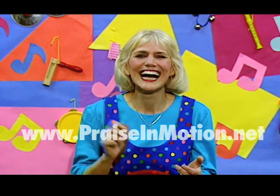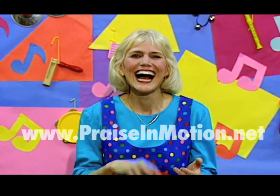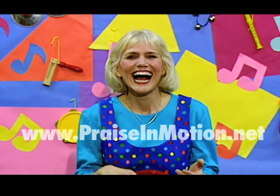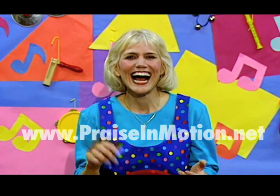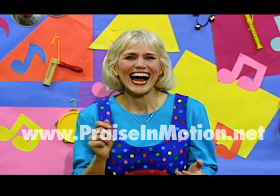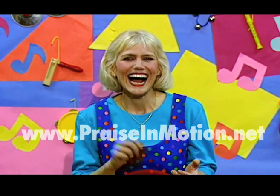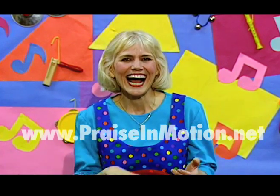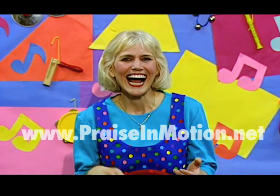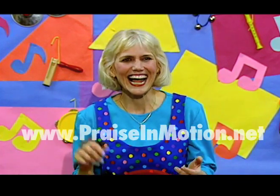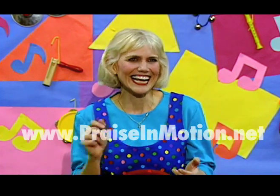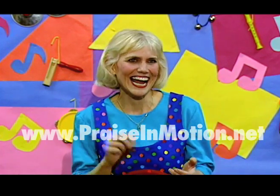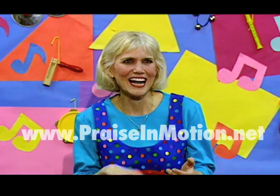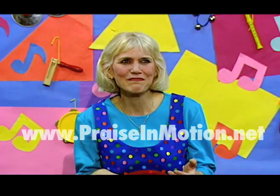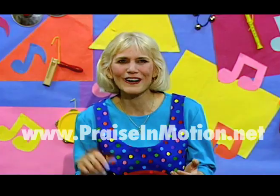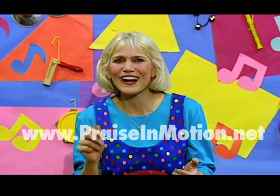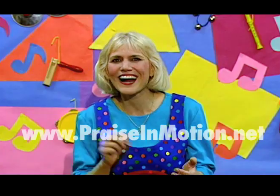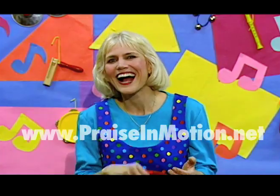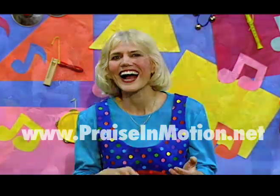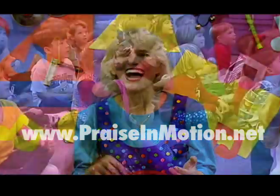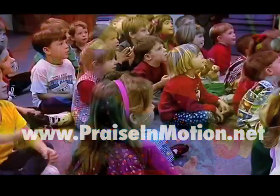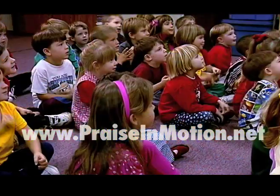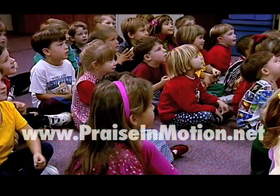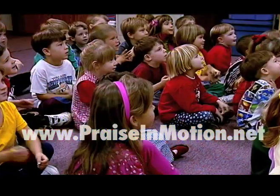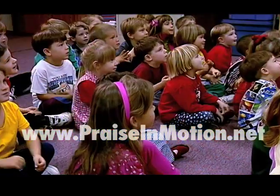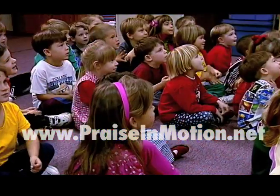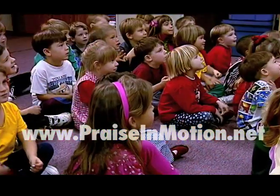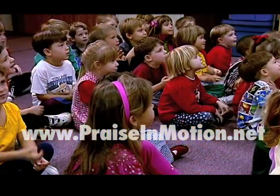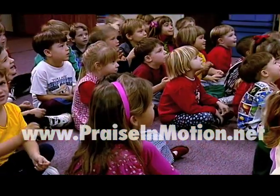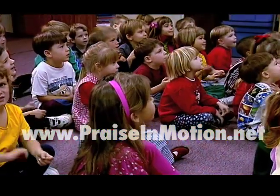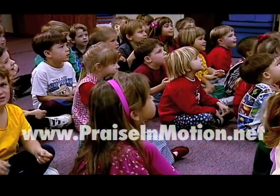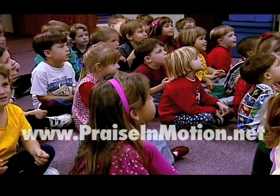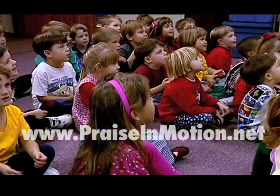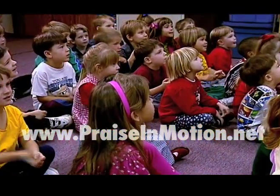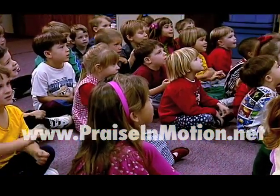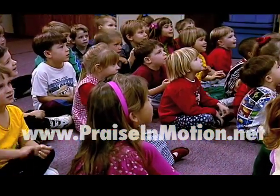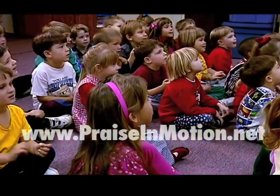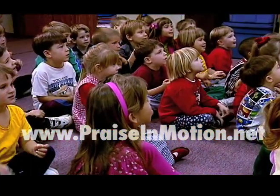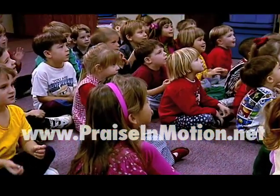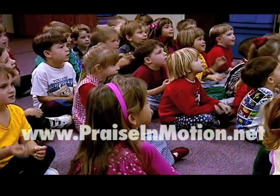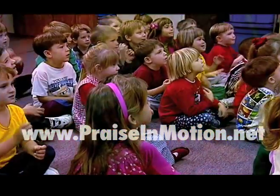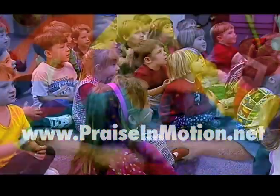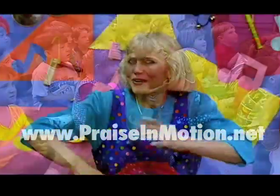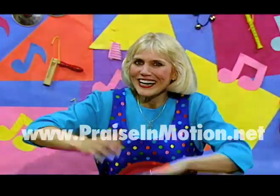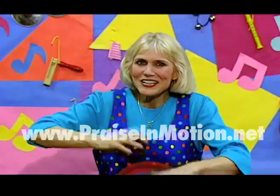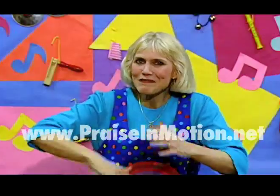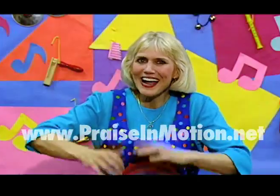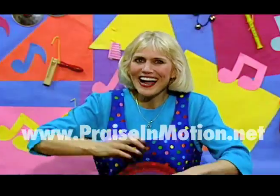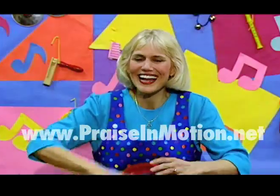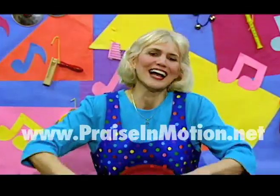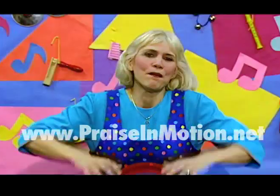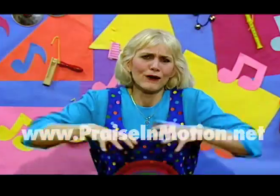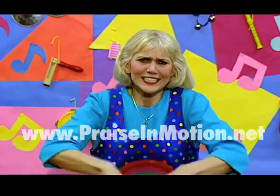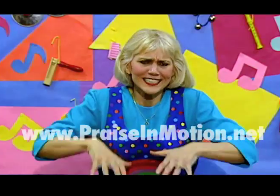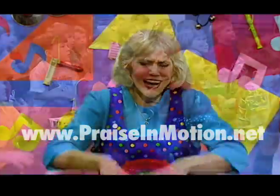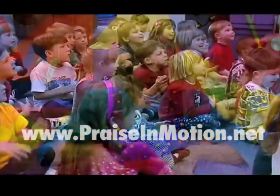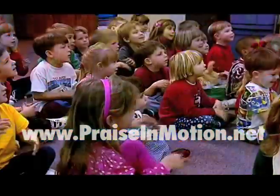And a hamburger? Okay, put it all in your bag. Put it in your bag. Push it down.